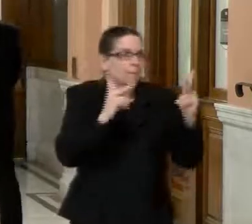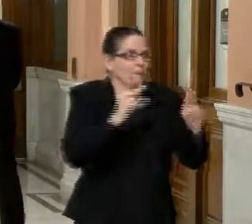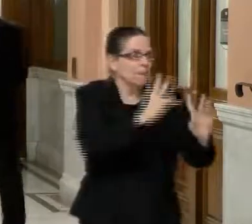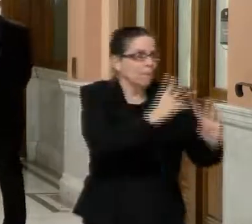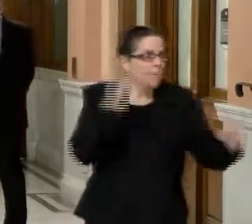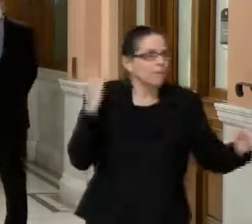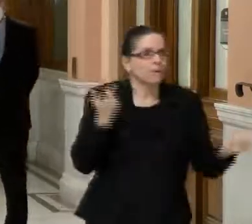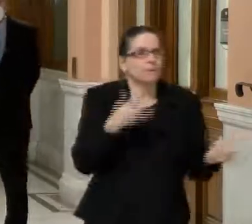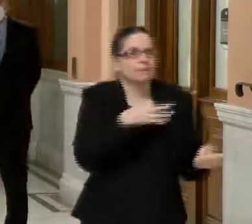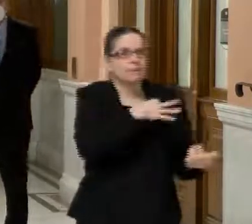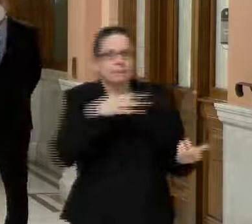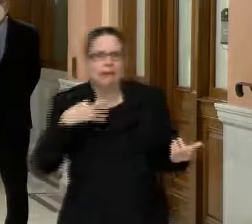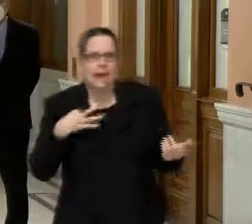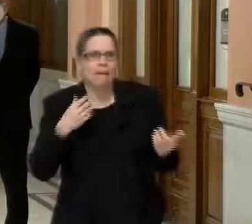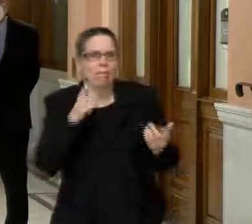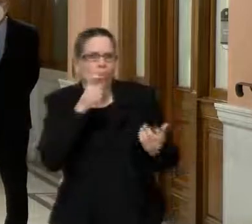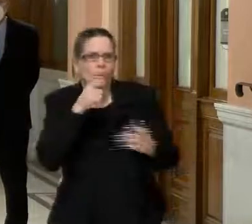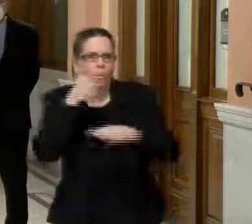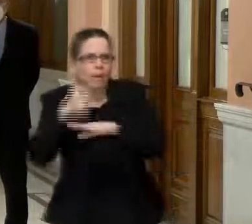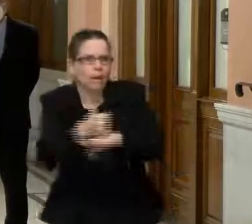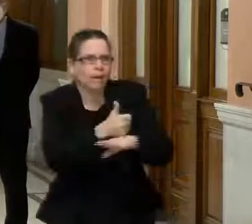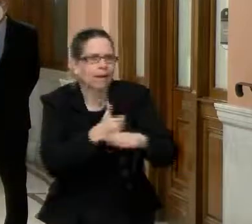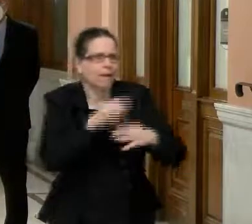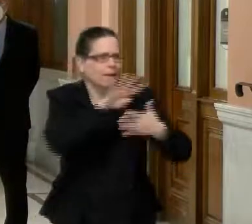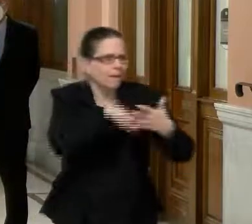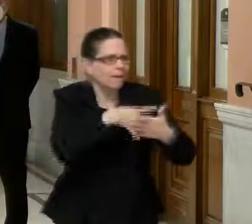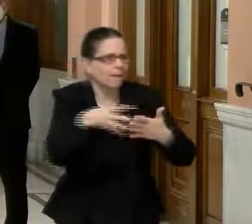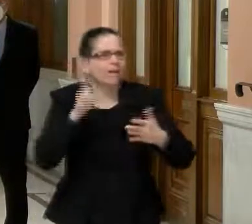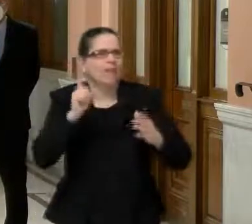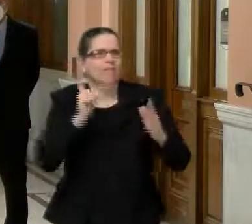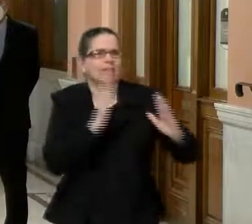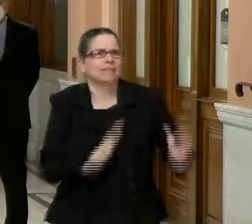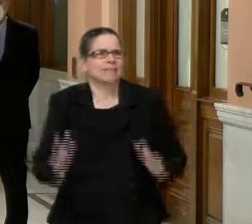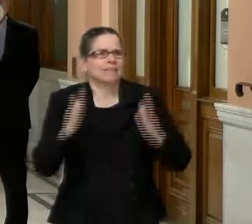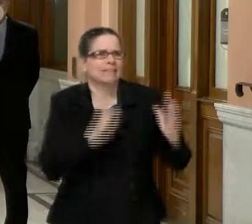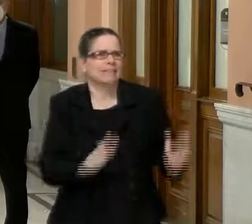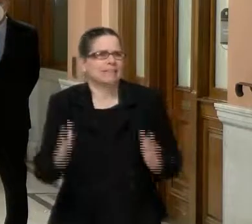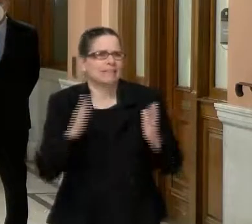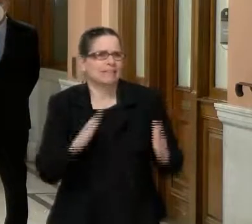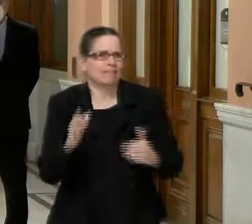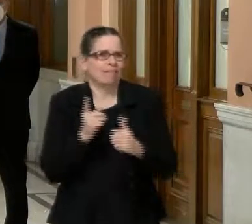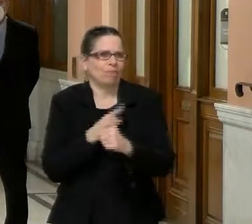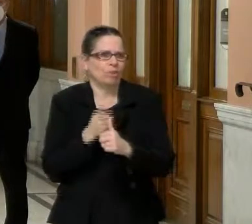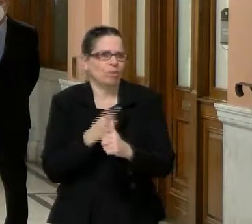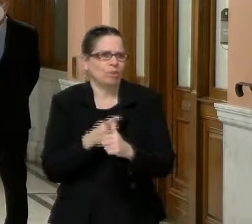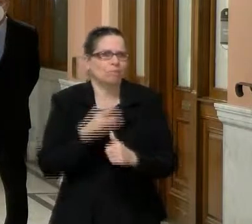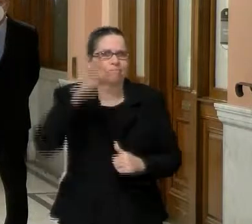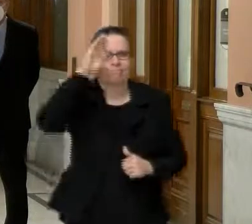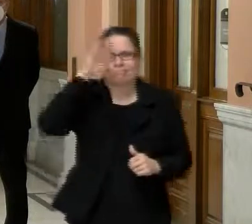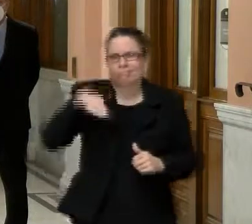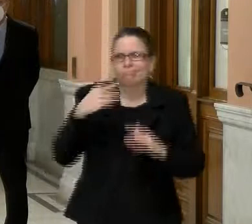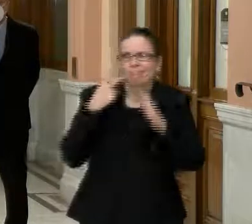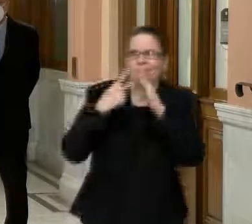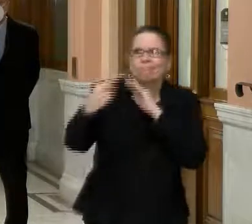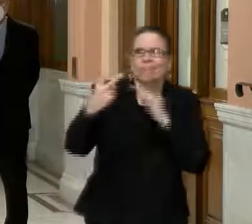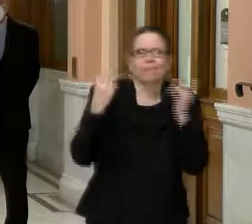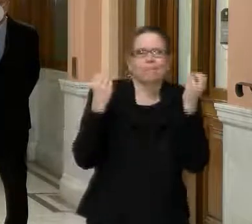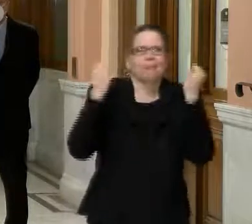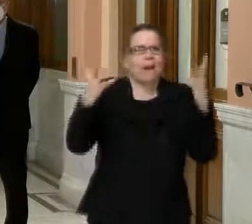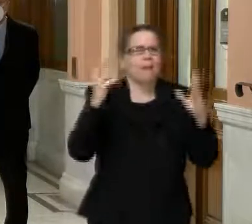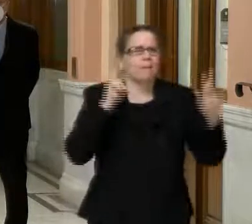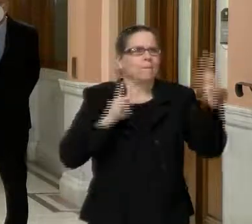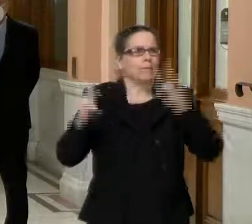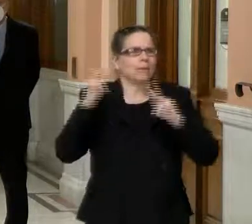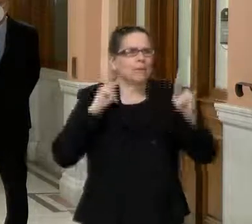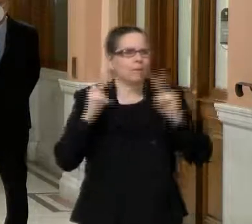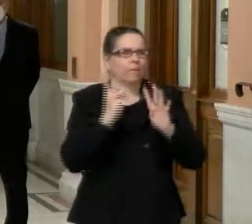logistical support, et cetera, that will be necessary to get the volume of vaccines that we want to get to, particularly, as I mentioned,